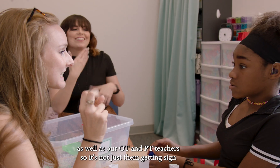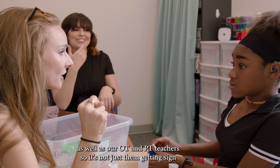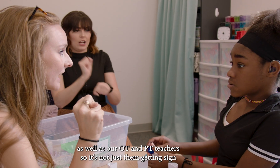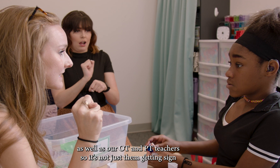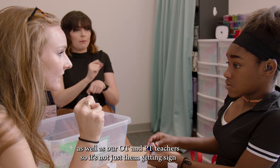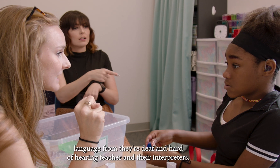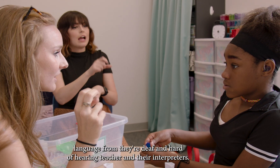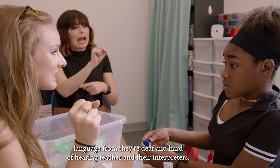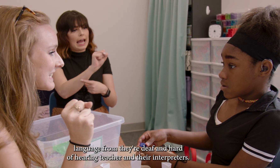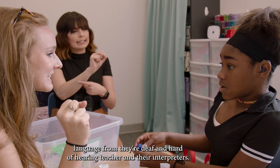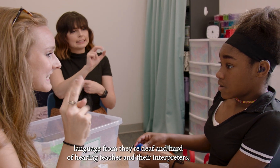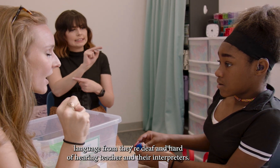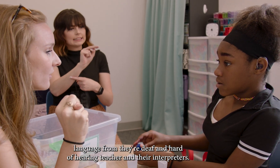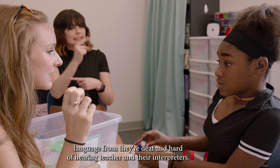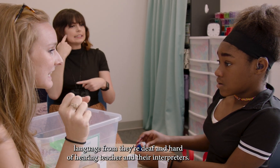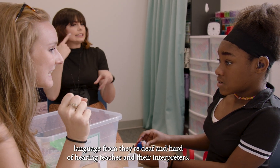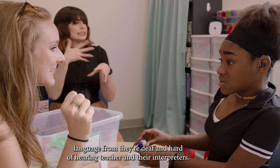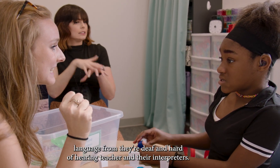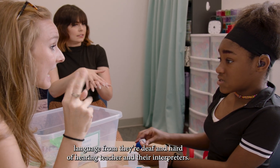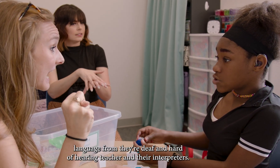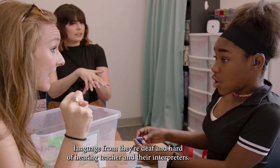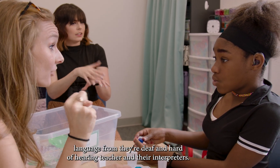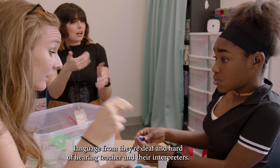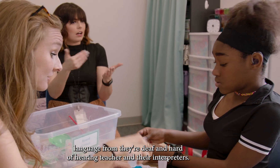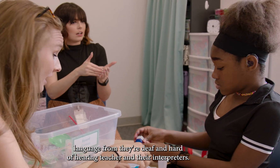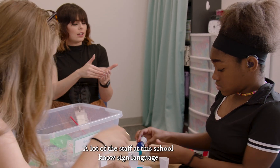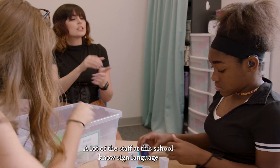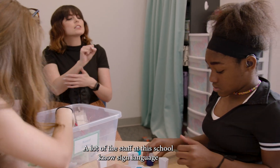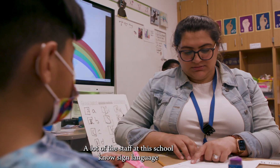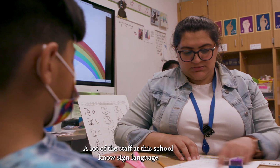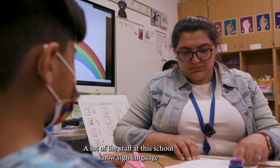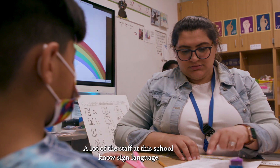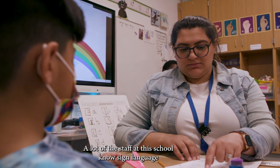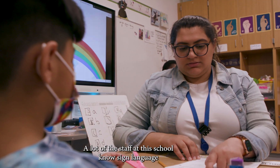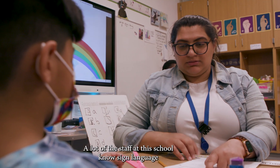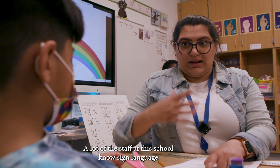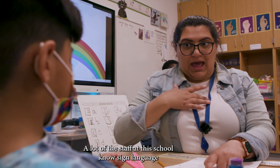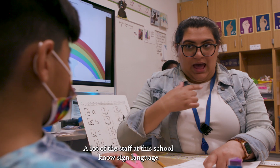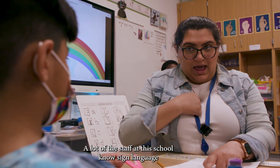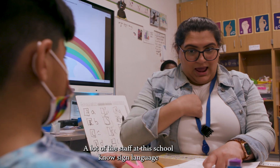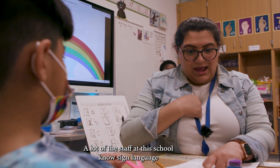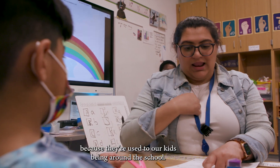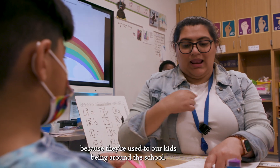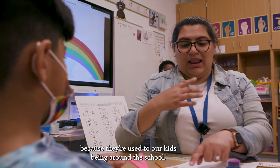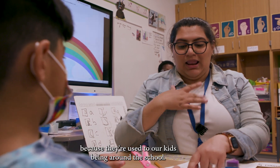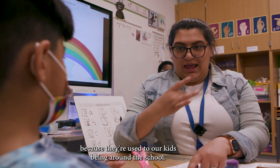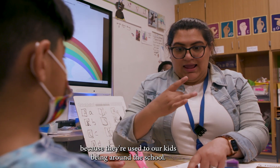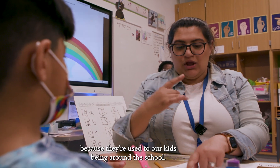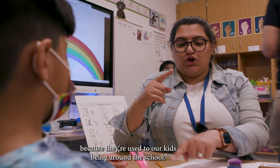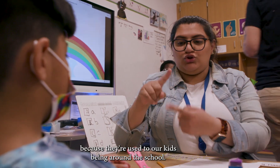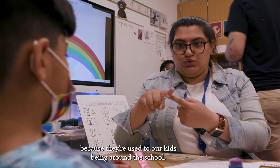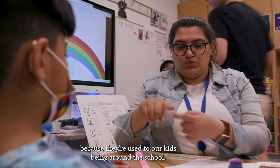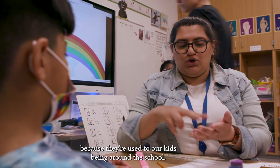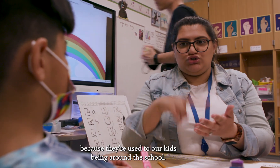So it's not just them getting sign language from their deaf and hard of hearing teacher and their interpreters. A lot of the staff at this school know sign language because they're